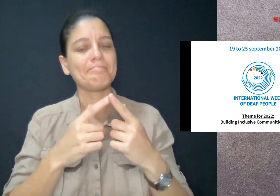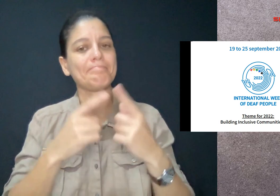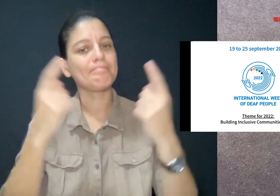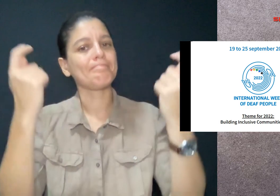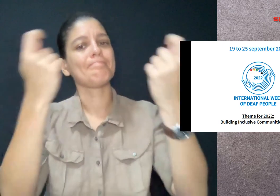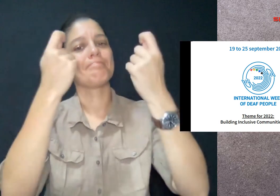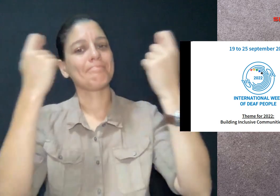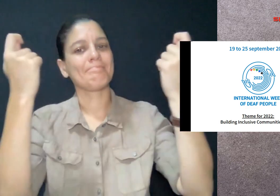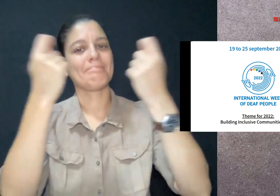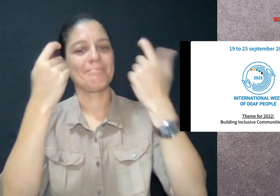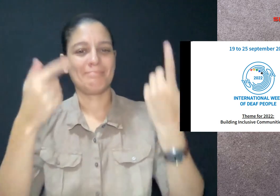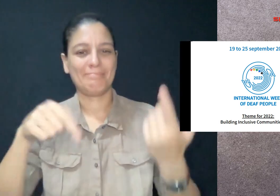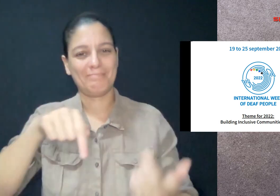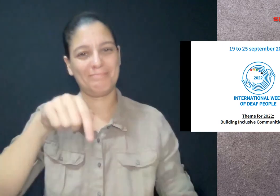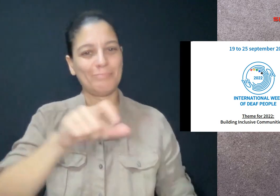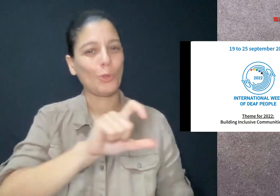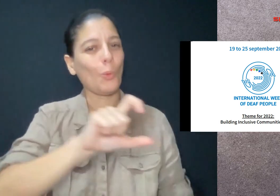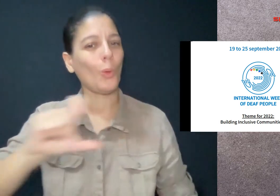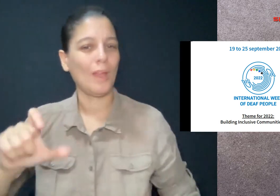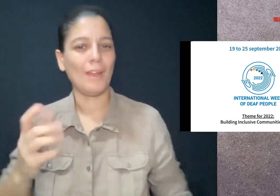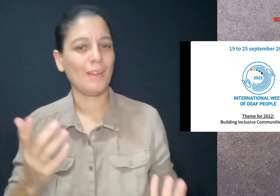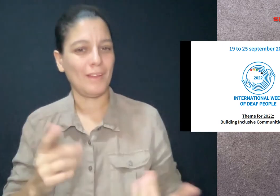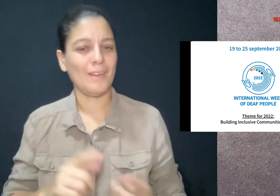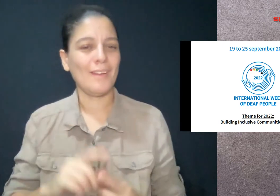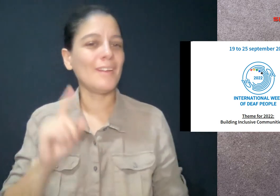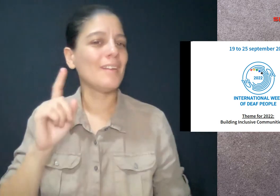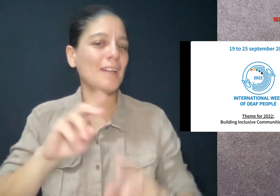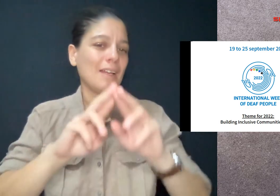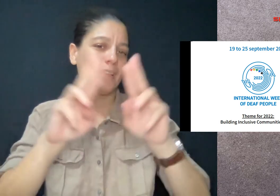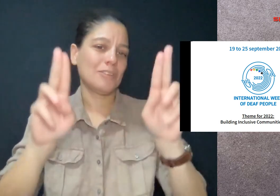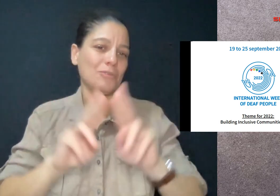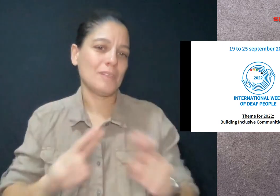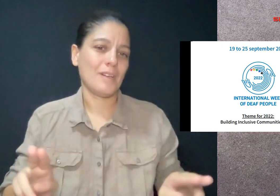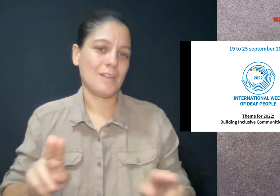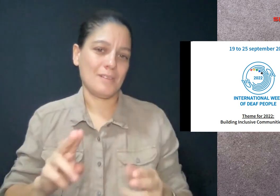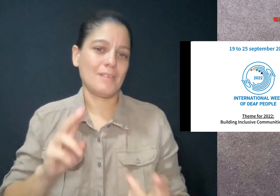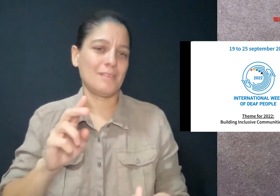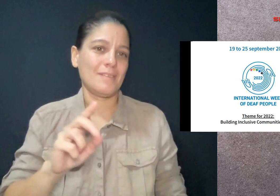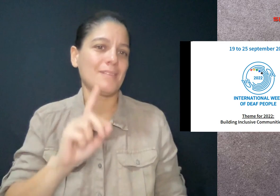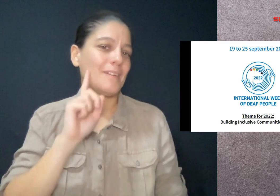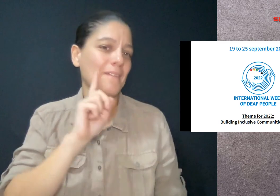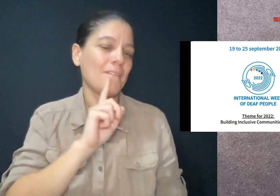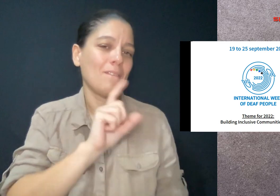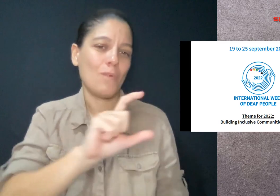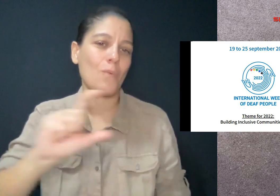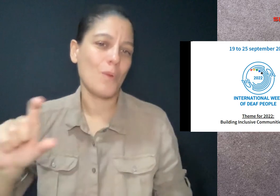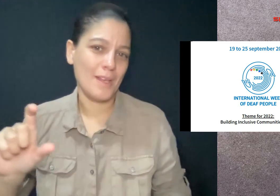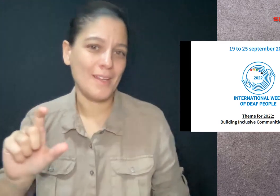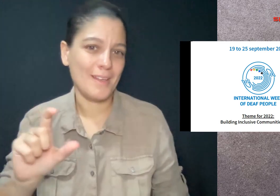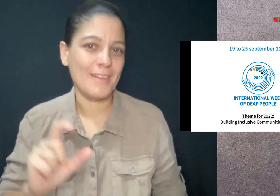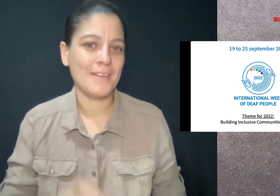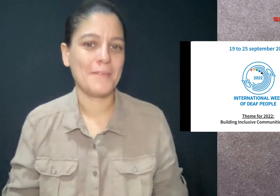Today is the last day of the World Federation of the Deaf's week-long celebration of International Week of Deaf People.